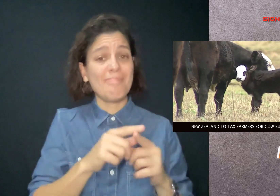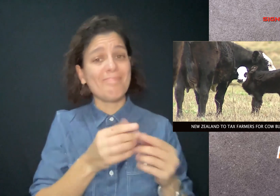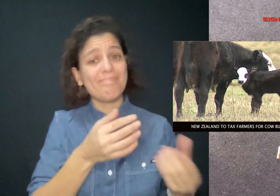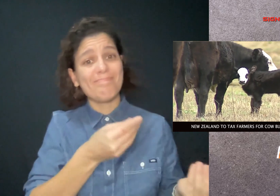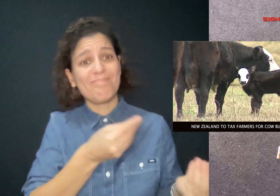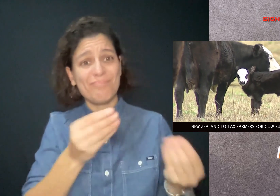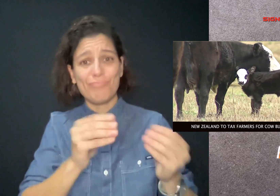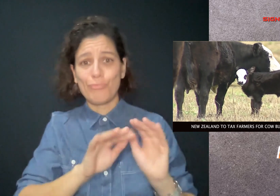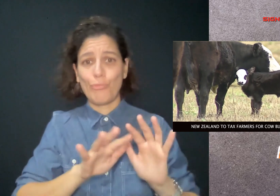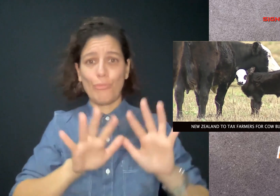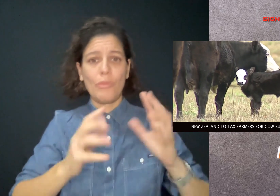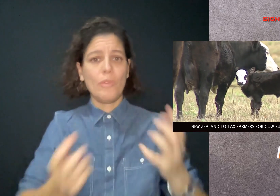to climate change.